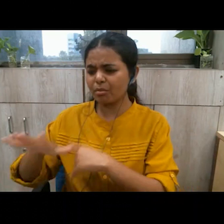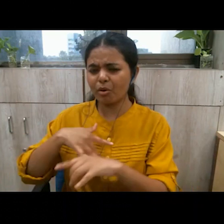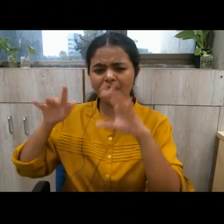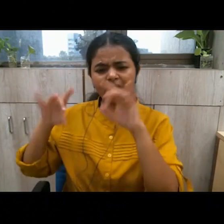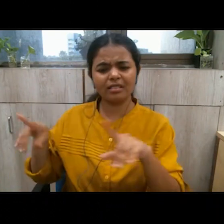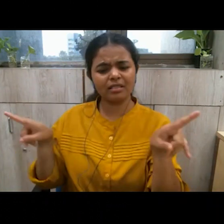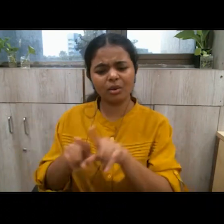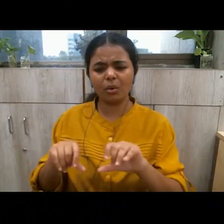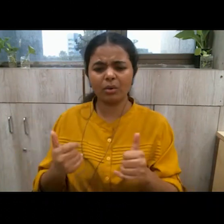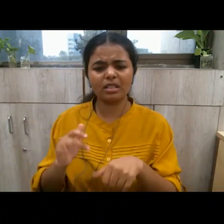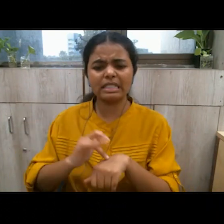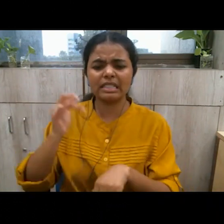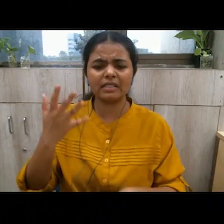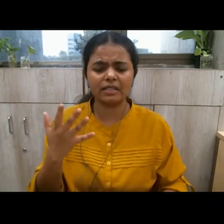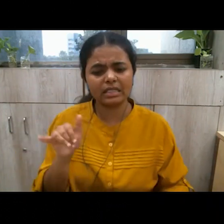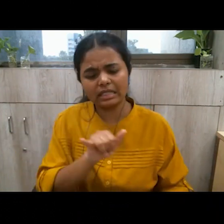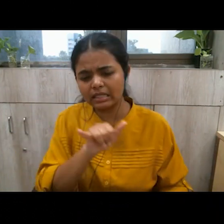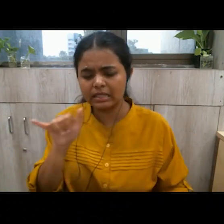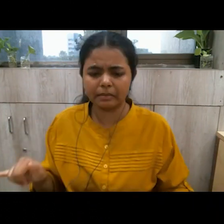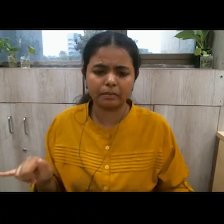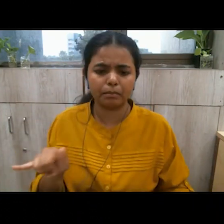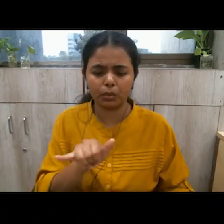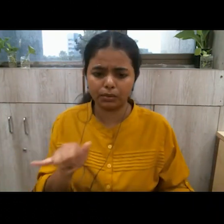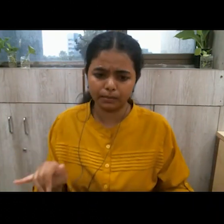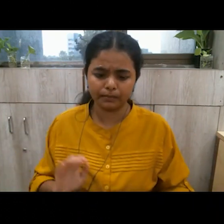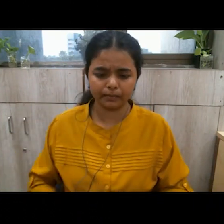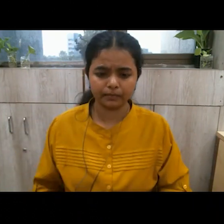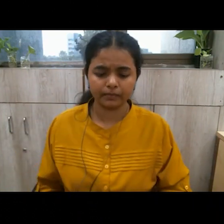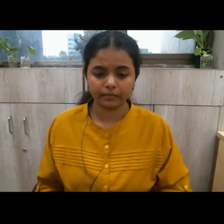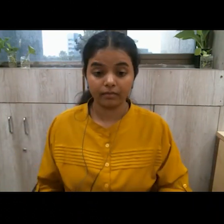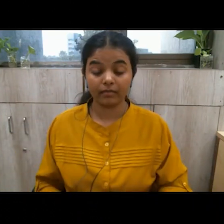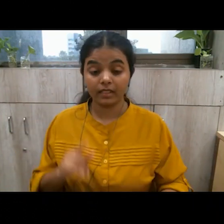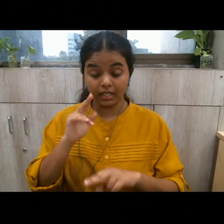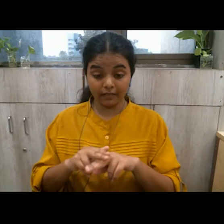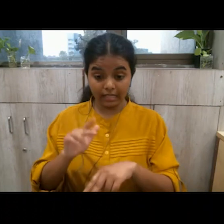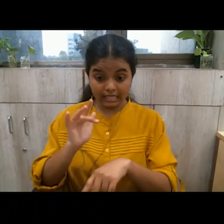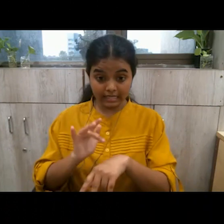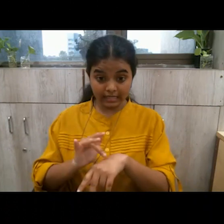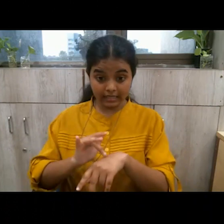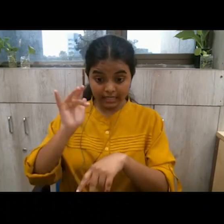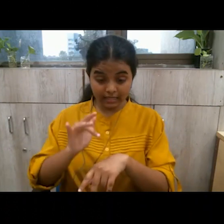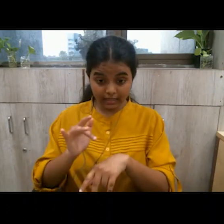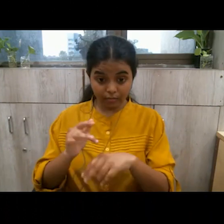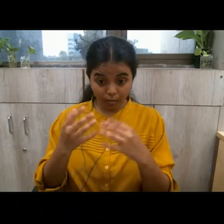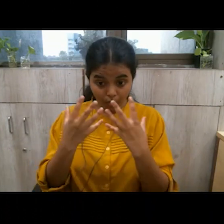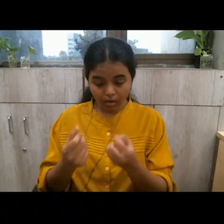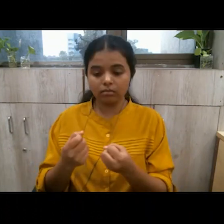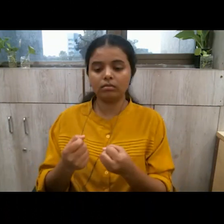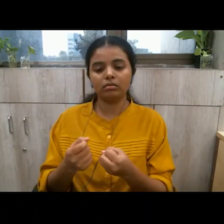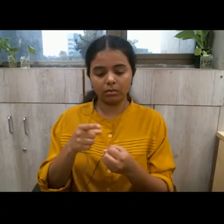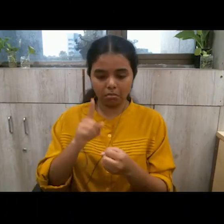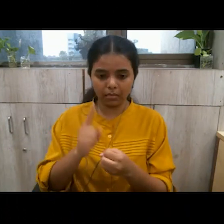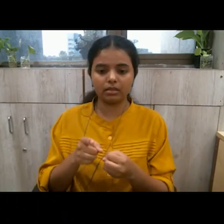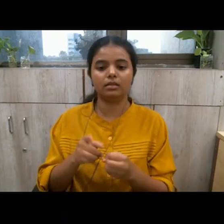within so we can never do away with sensitivity if we want to bring a change